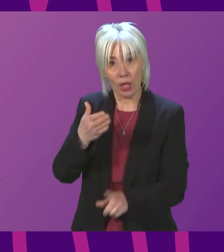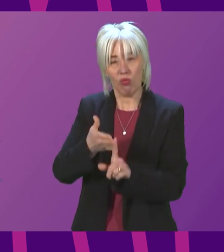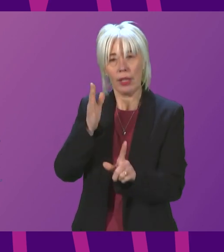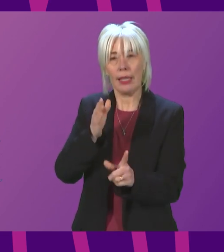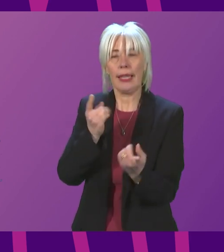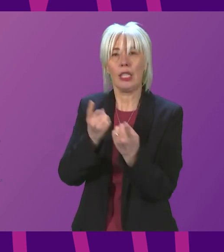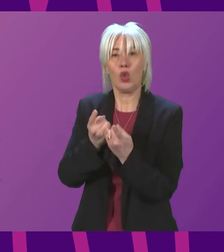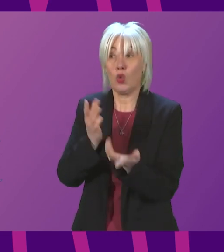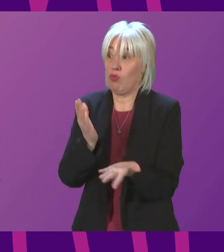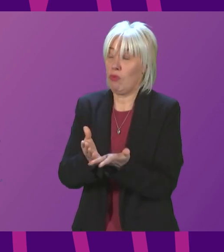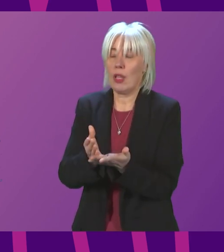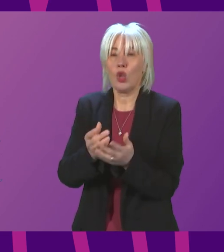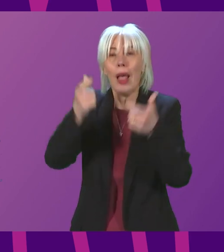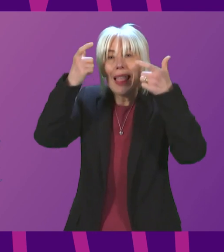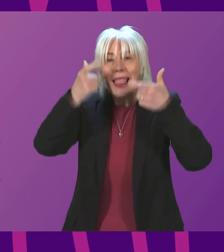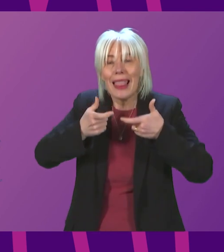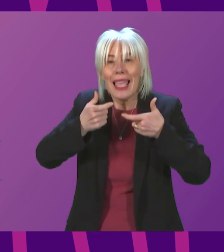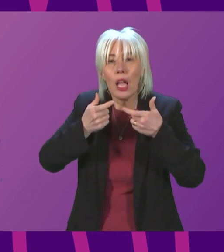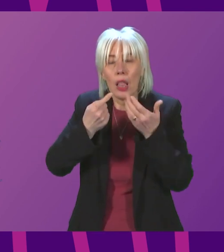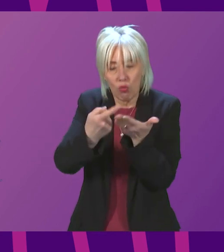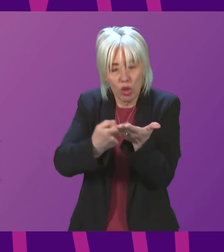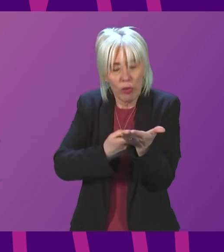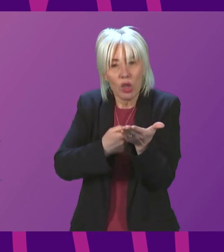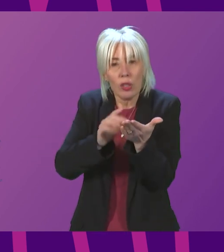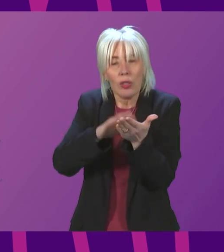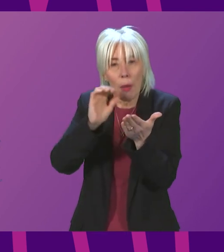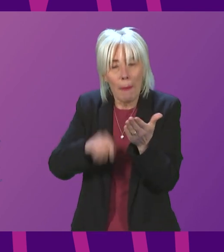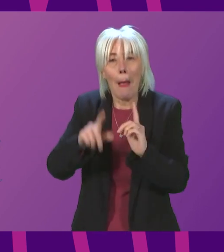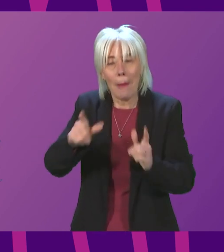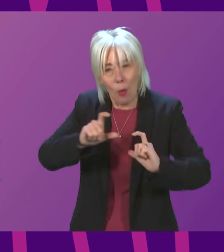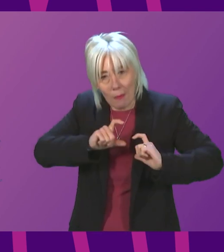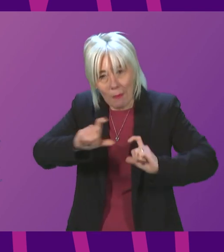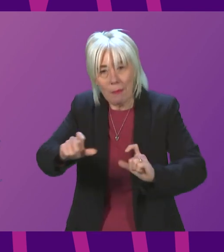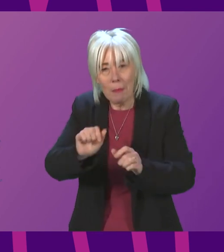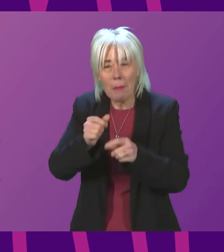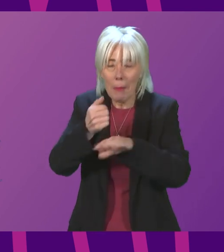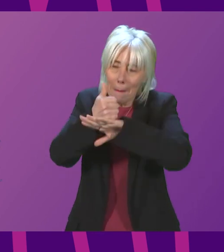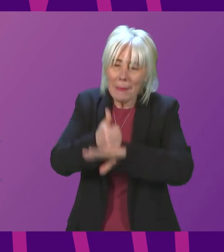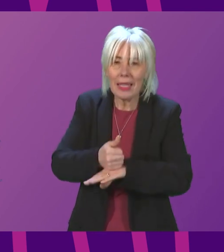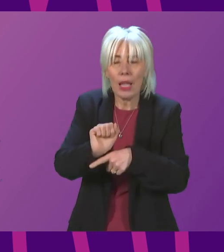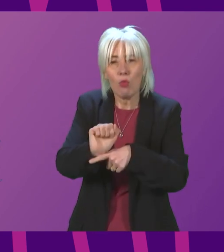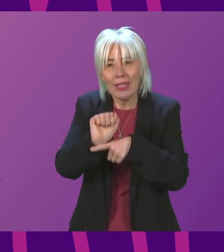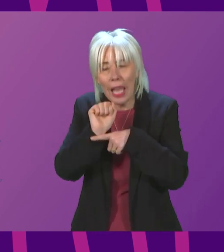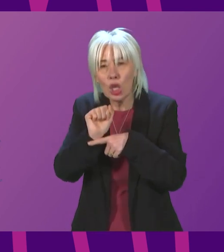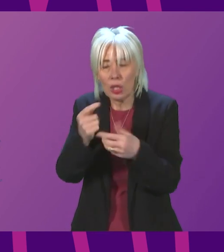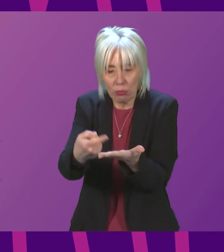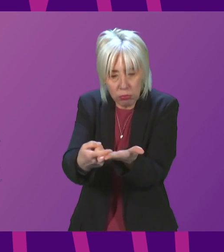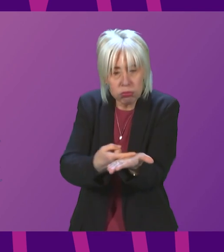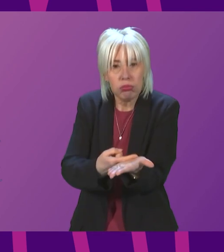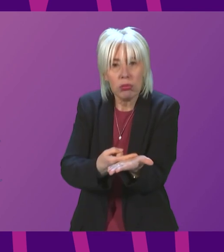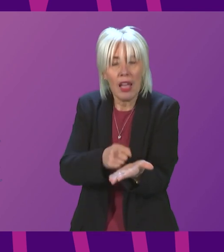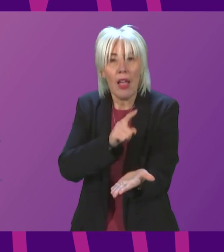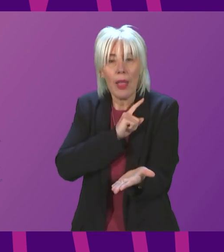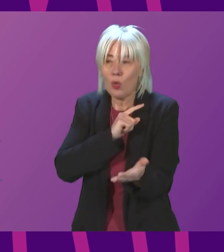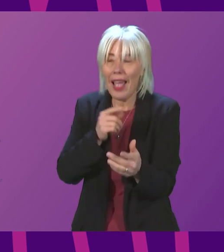we are even as we lift legal restrictions continuing to recommend basic protections and mitigations It is why we think